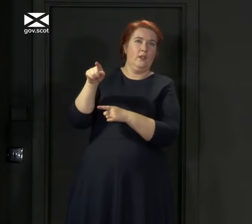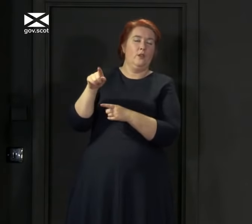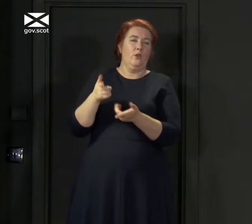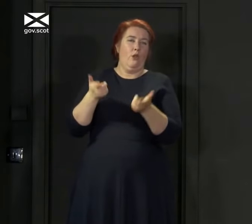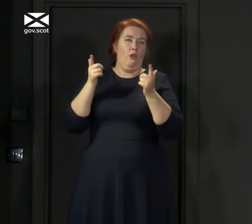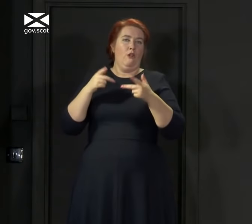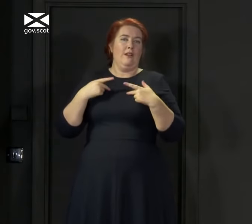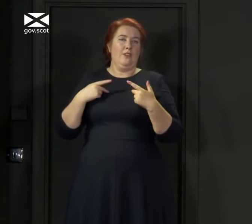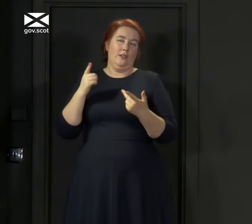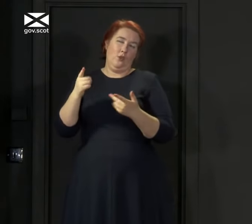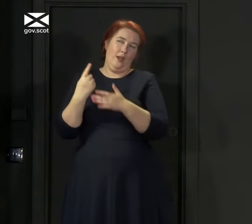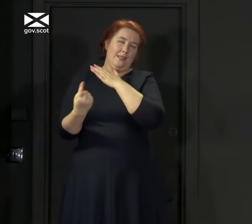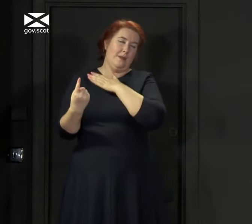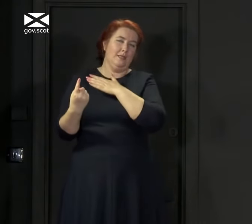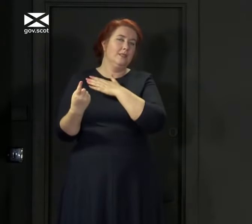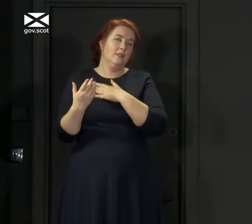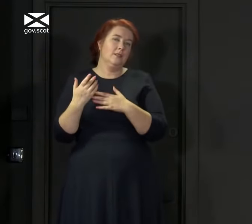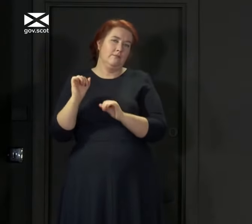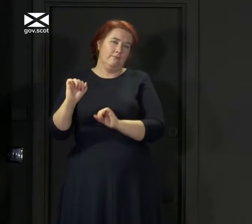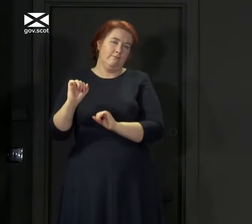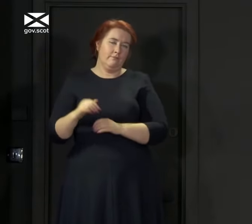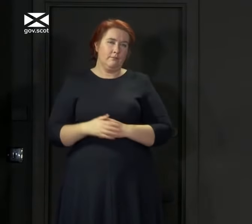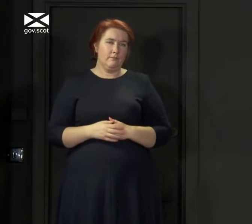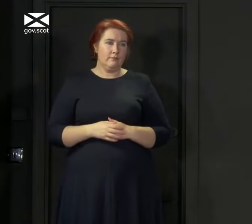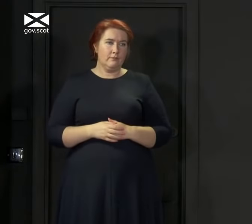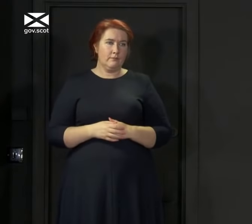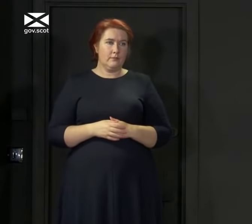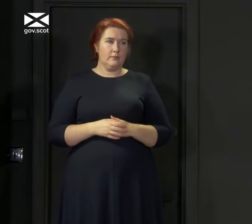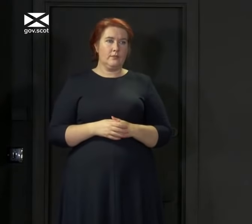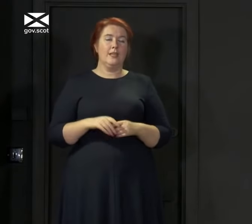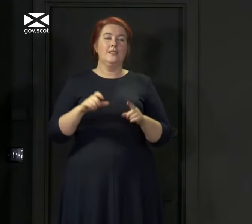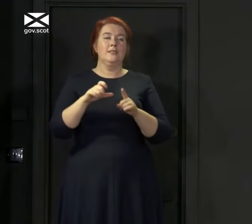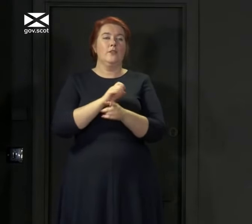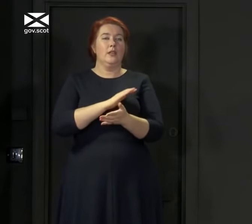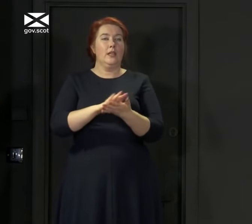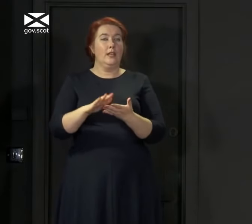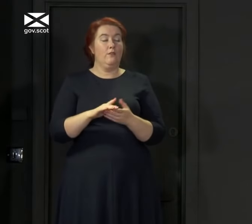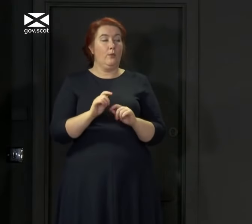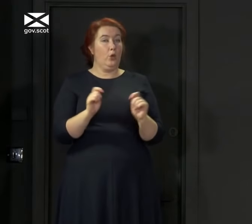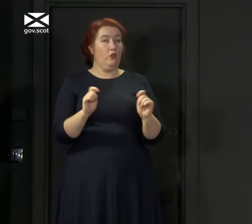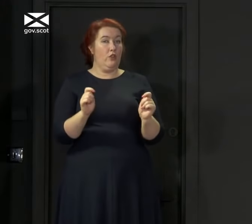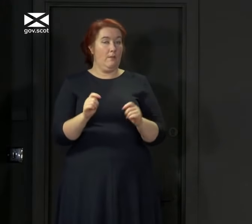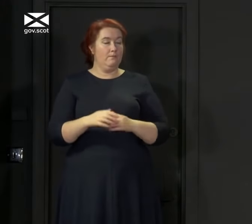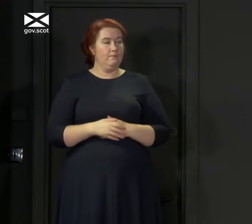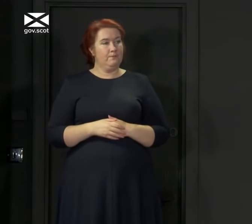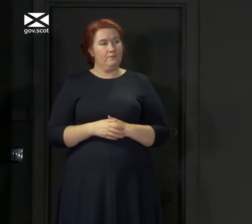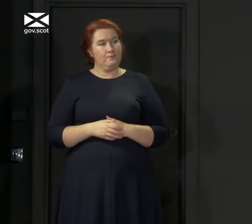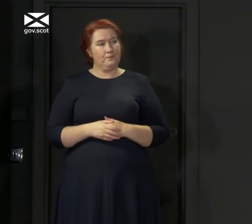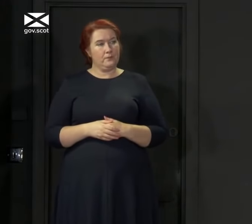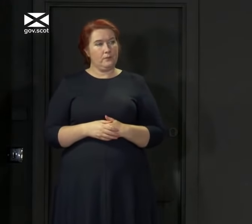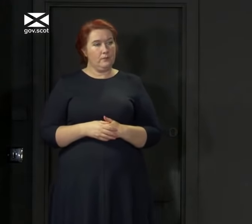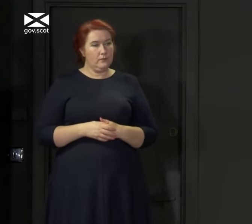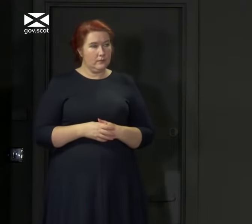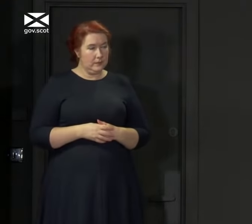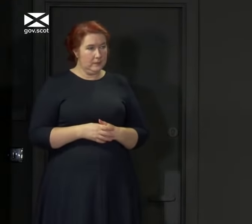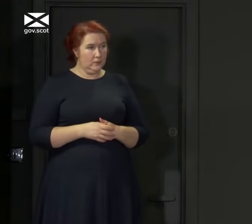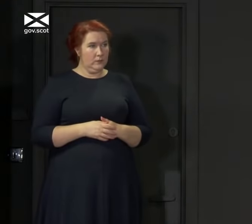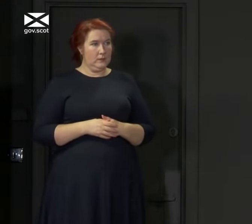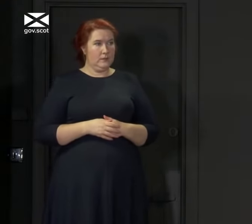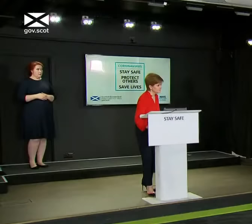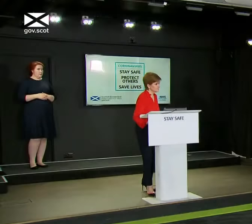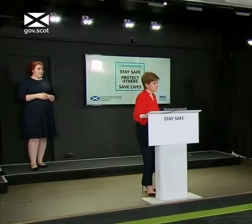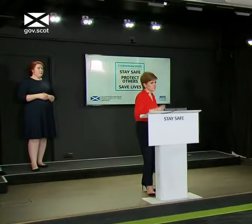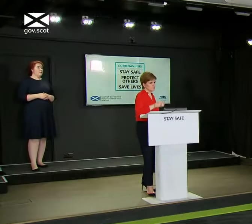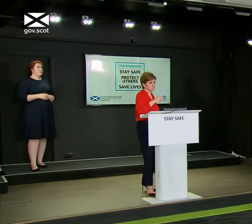independent capacity. Derek Keeley from the Courier. Thank you, First Minister.